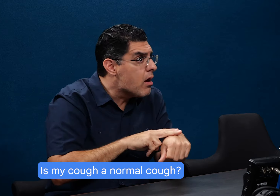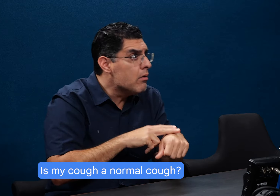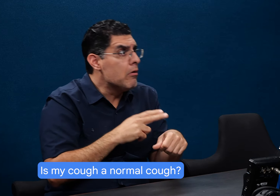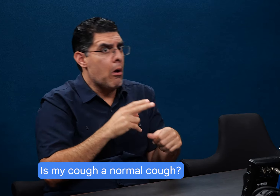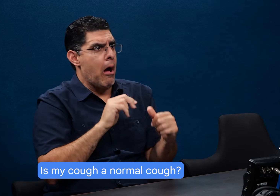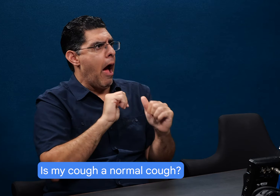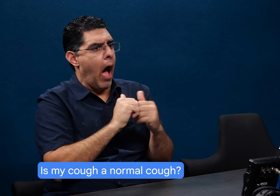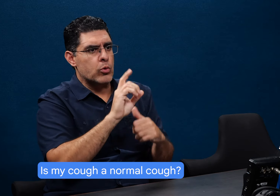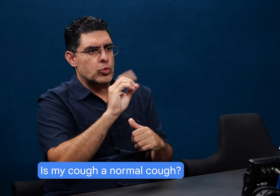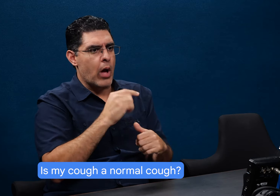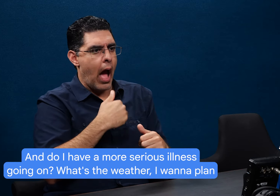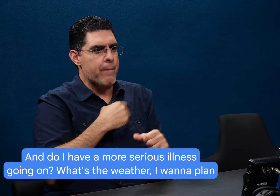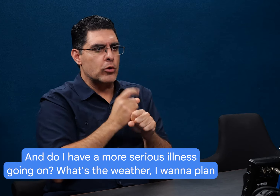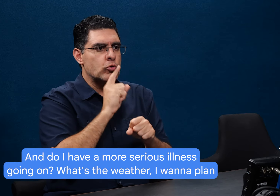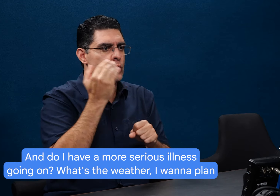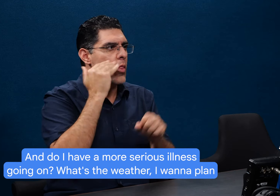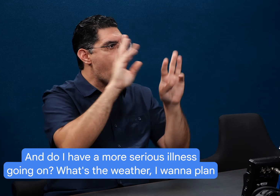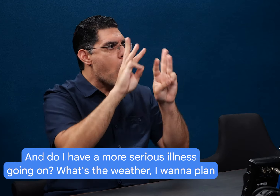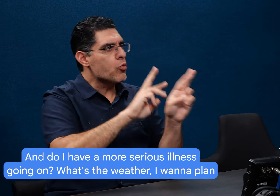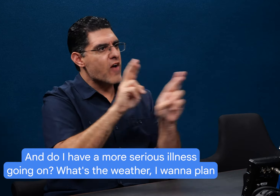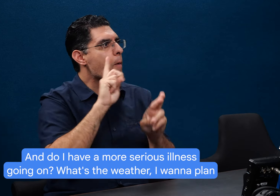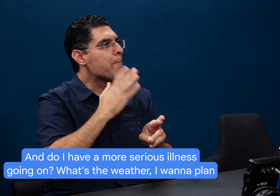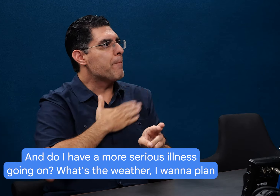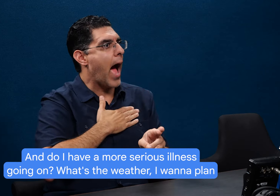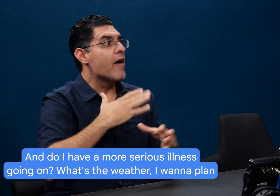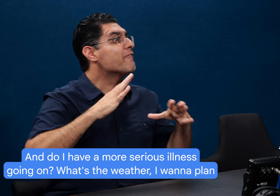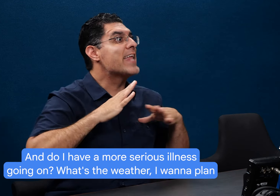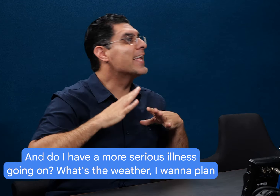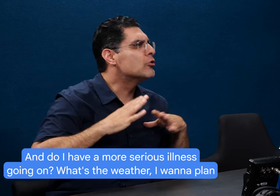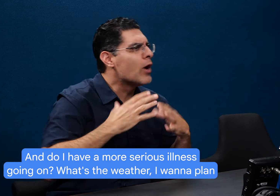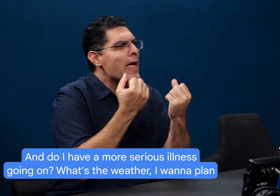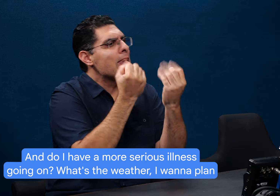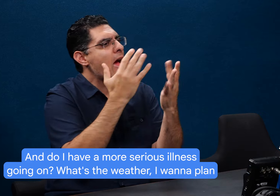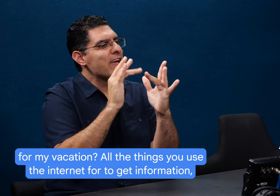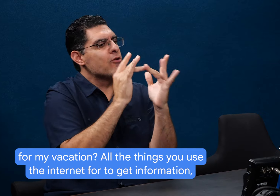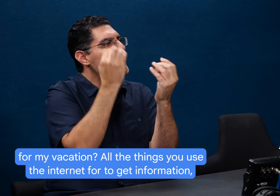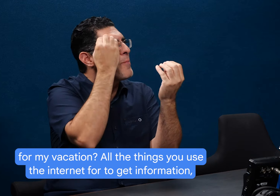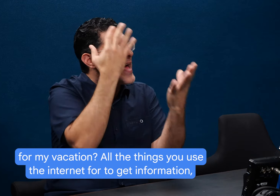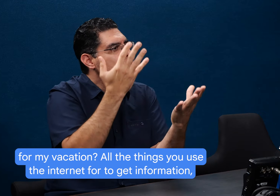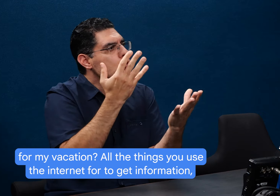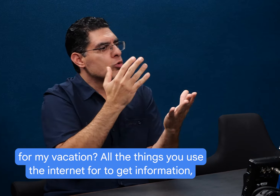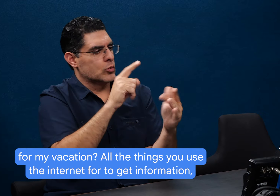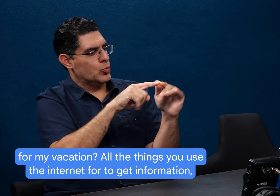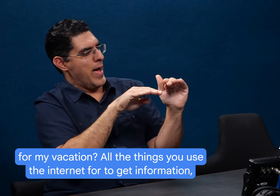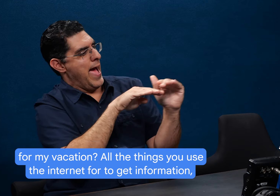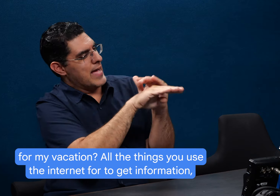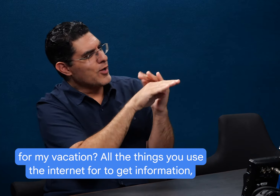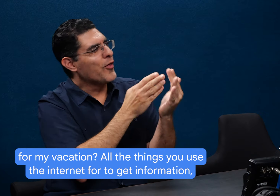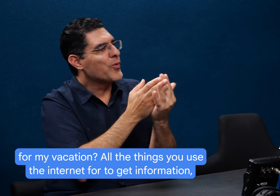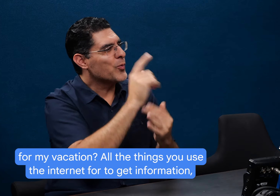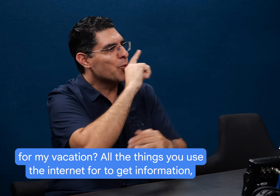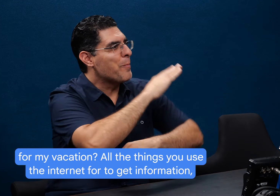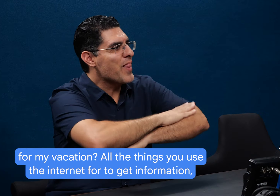is my cough a normal cough? Do I have a more serious illness going on? What's the weather I want to plan for my vacation? All the things you use the